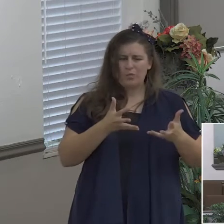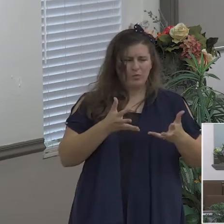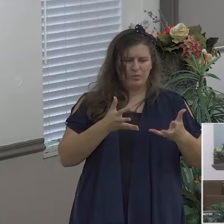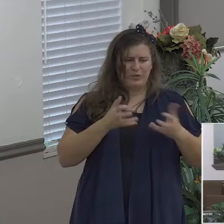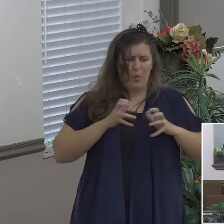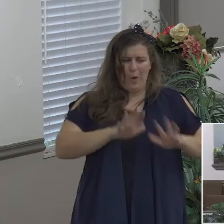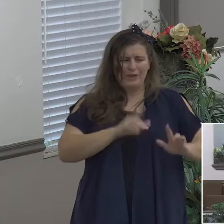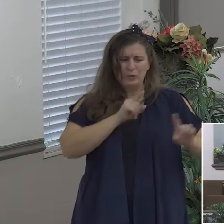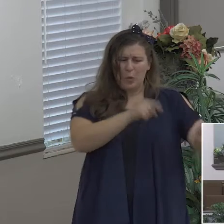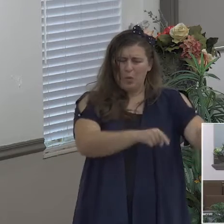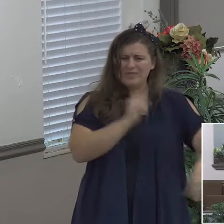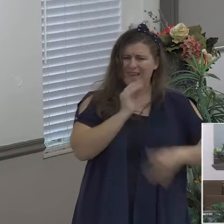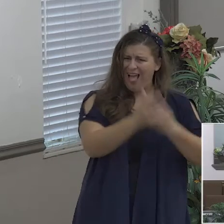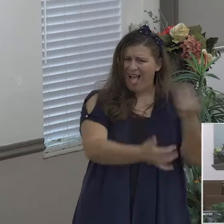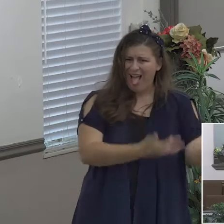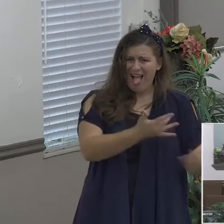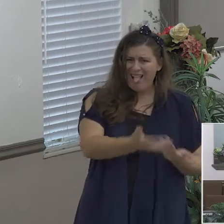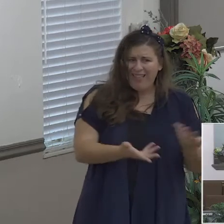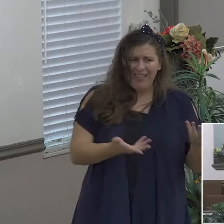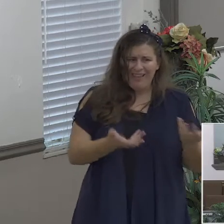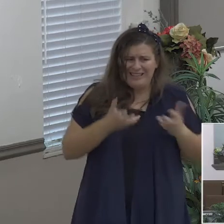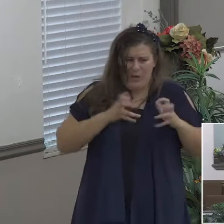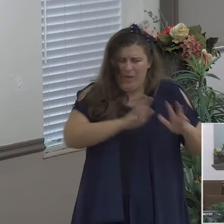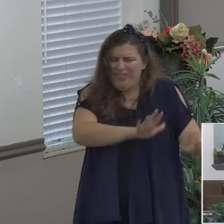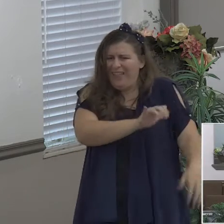and I didn't know for sure I was going to heaven